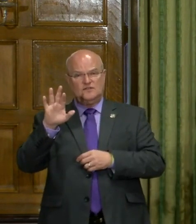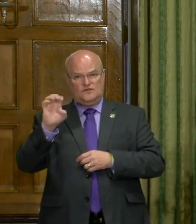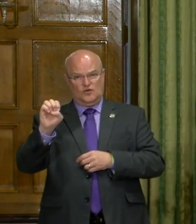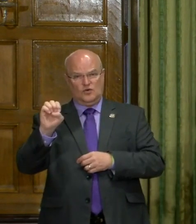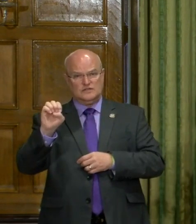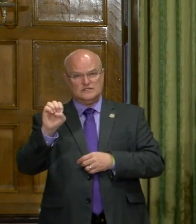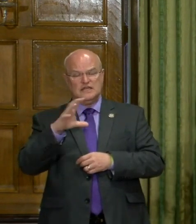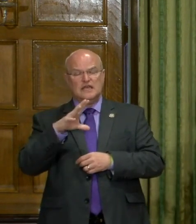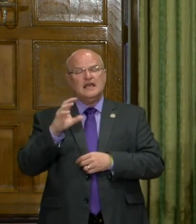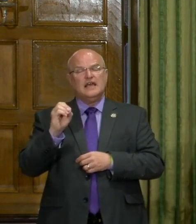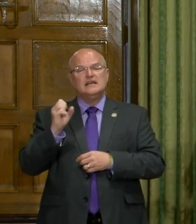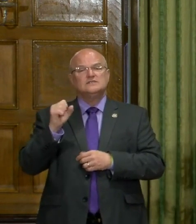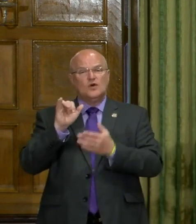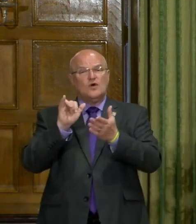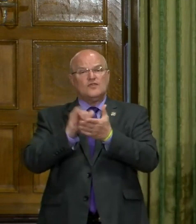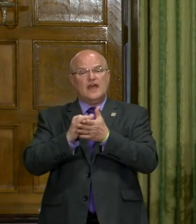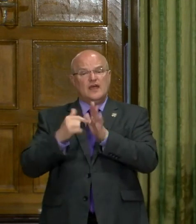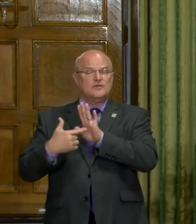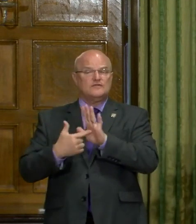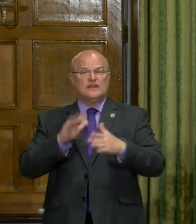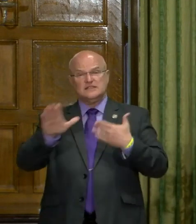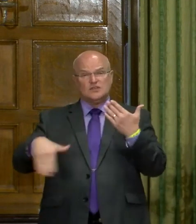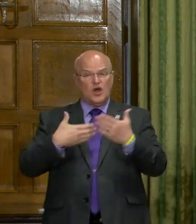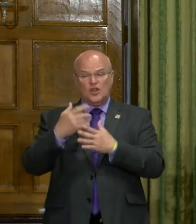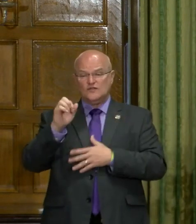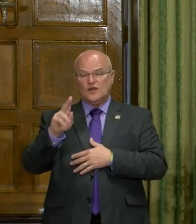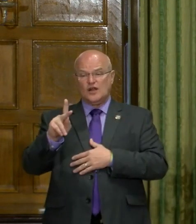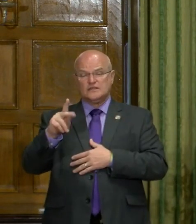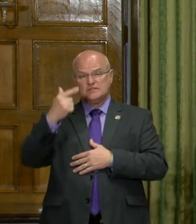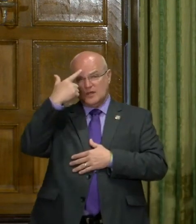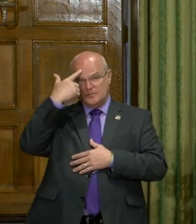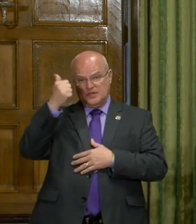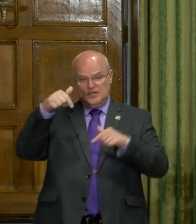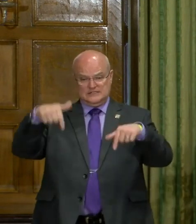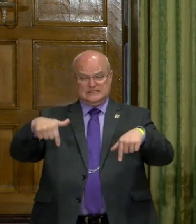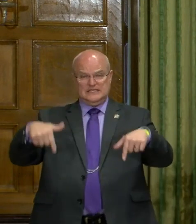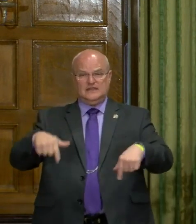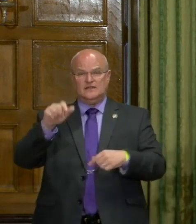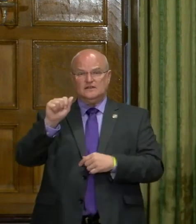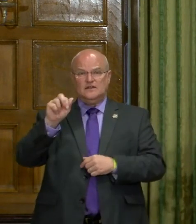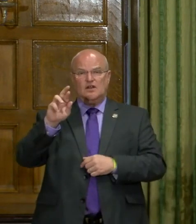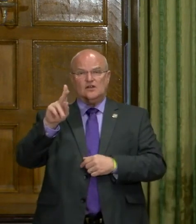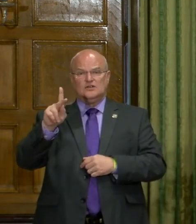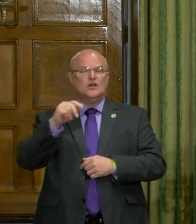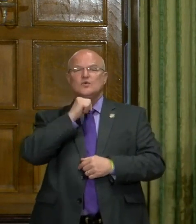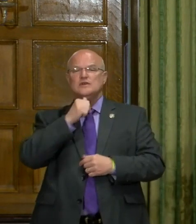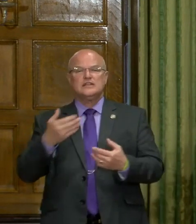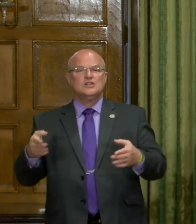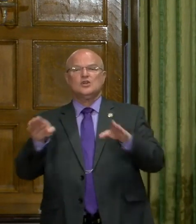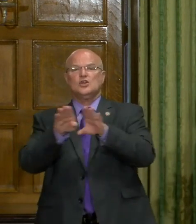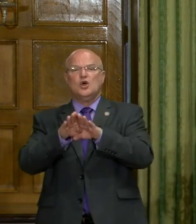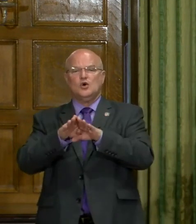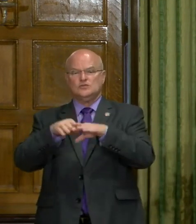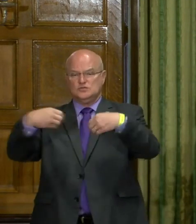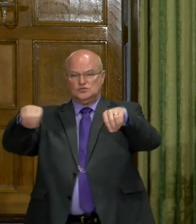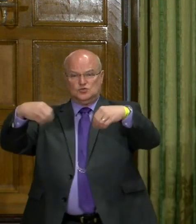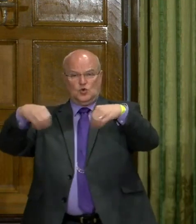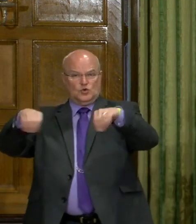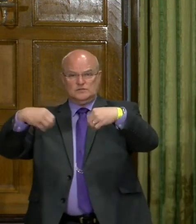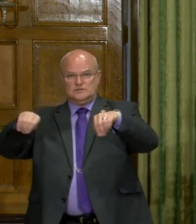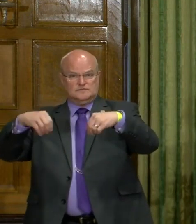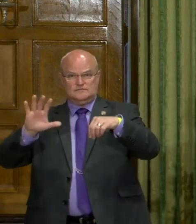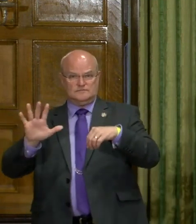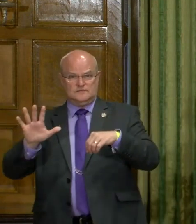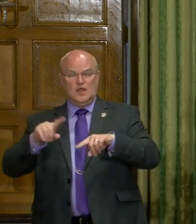Uh, and, uh, so that reflects all of Arkansas because, you know, in Arkansas, we didn't close our retail shops.